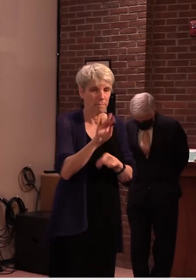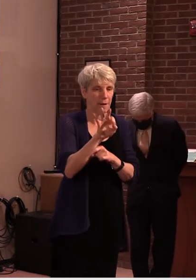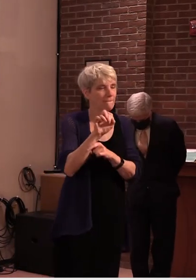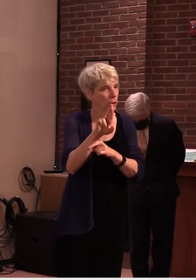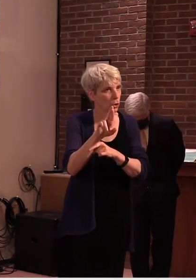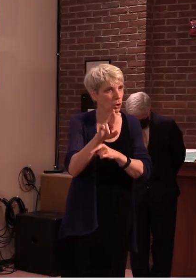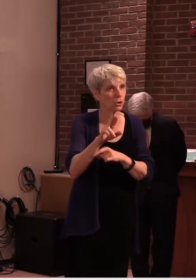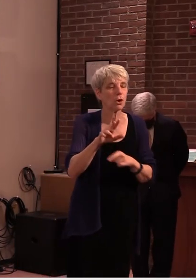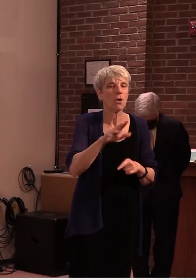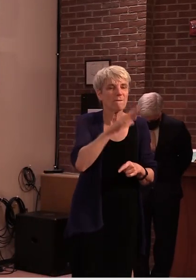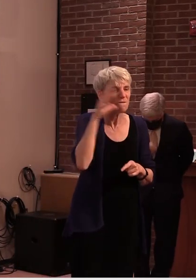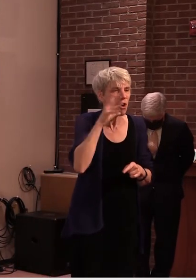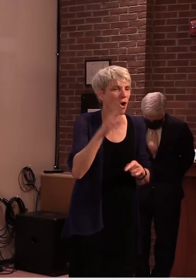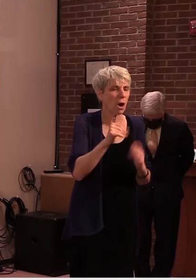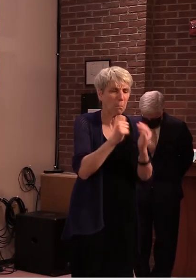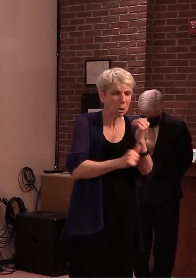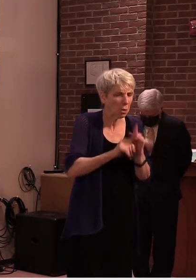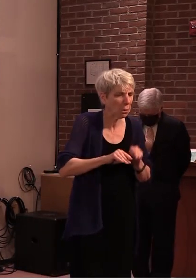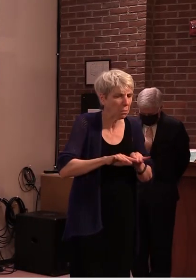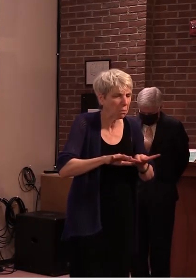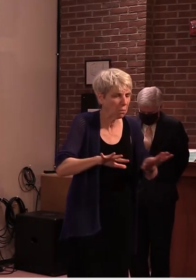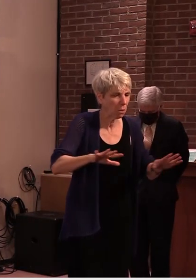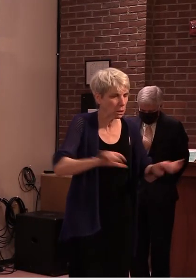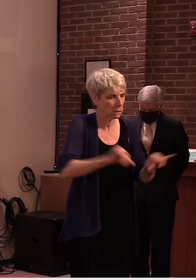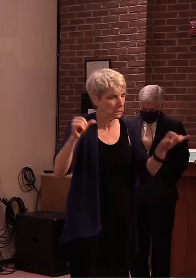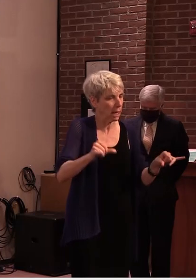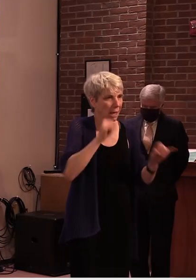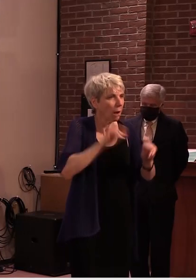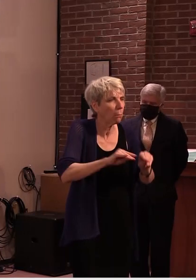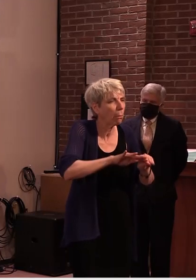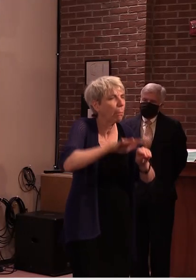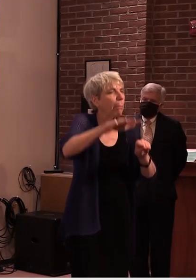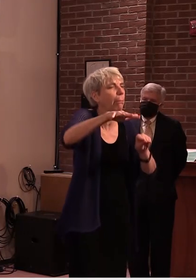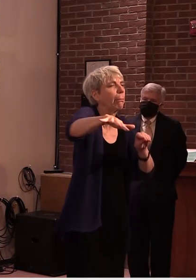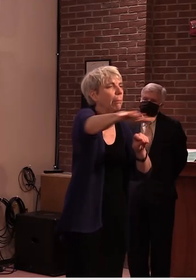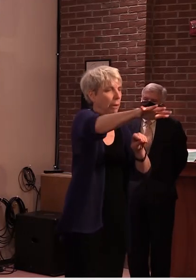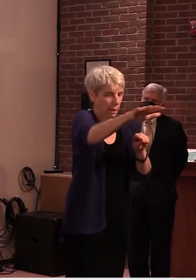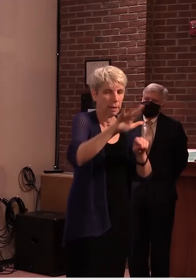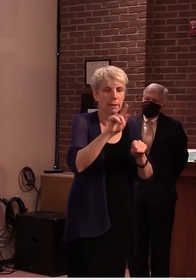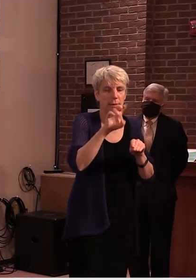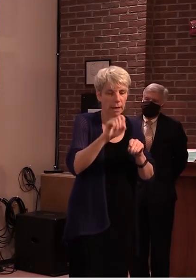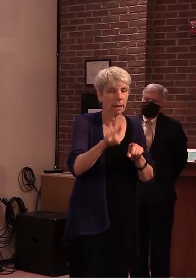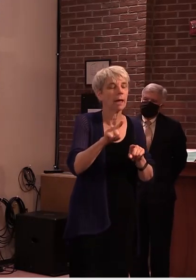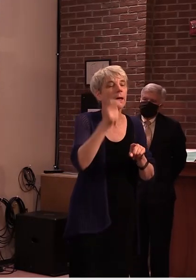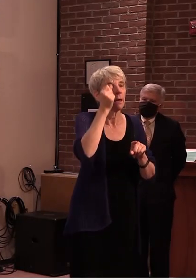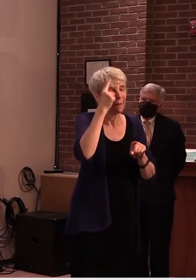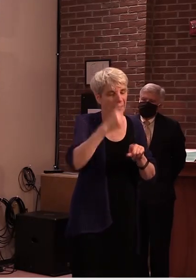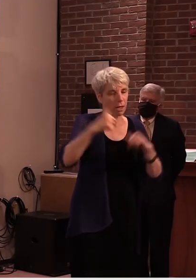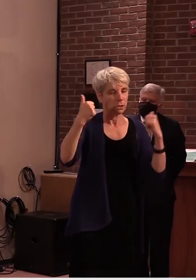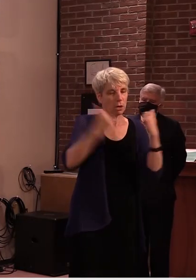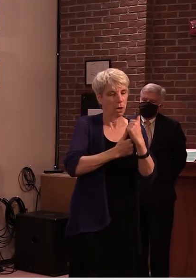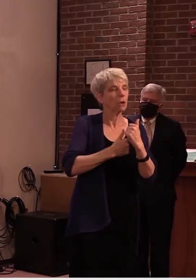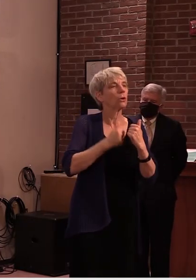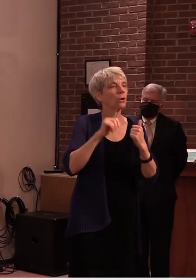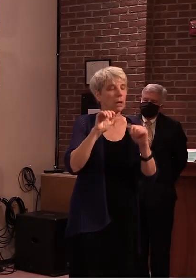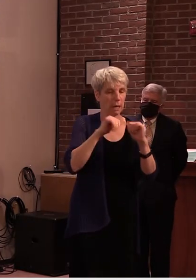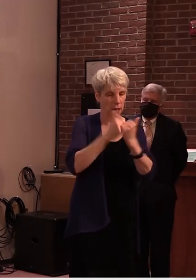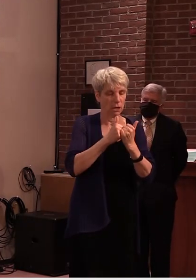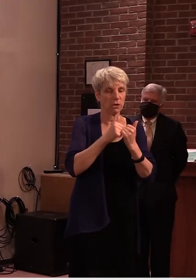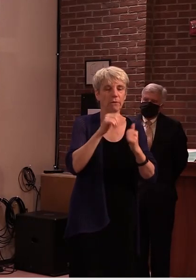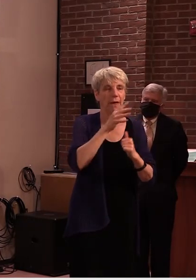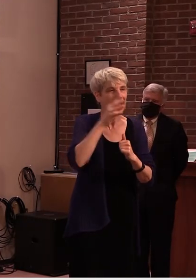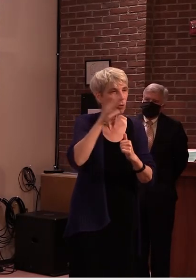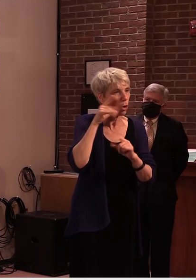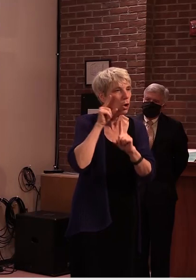size of the farm subject to different requirements that are administered by the agency of agriculture through its small